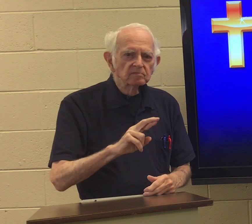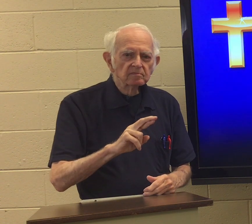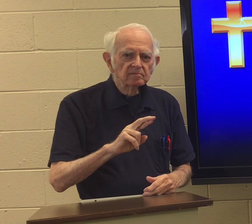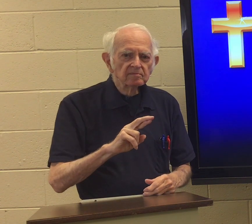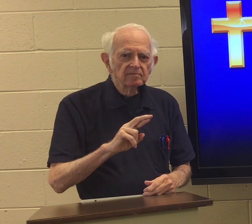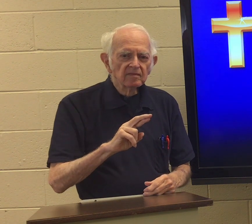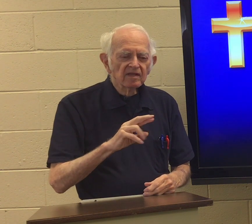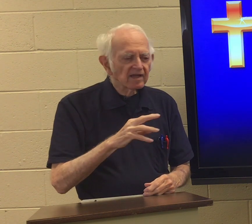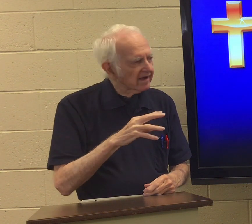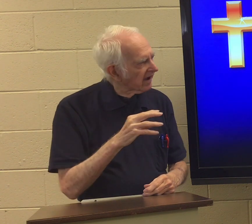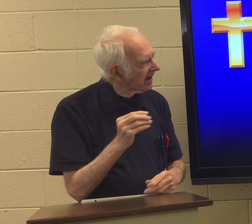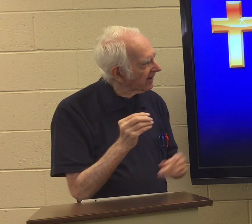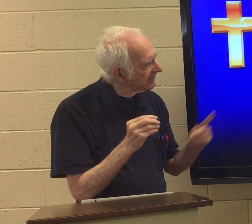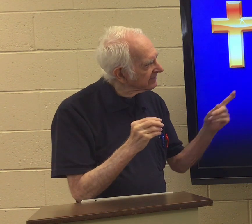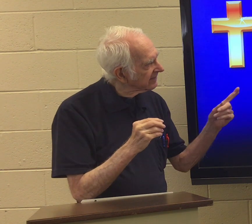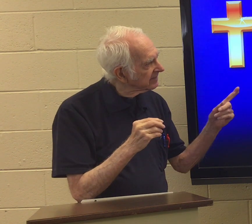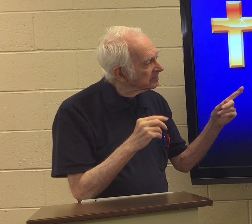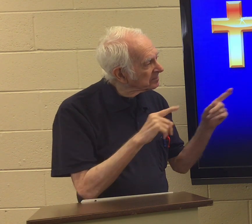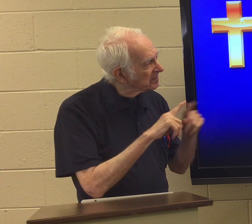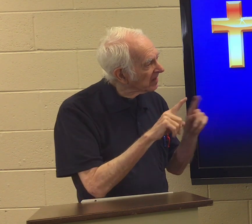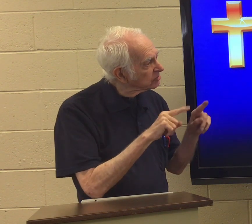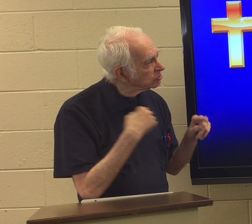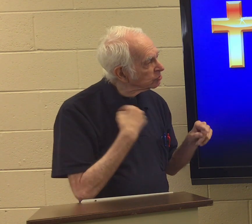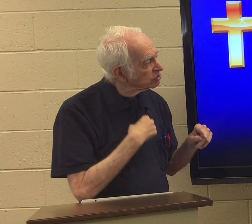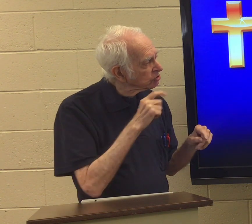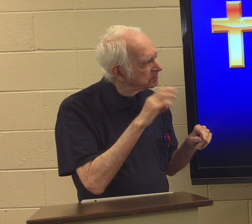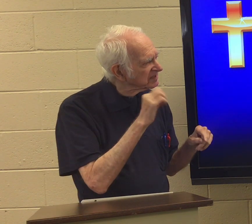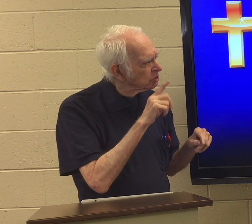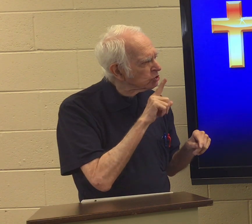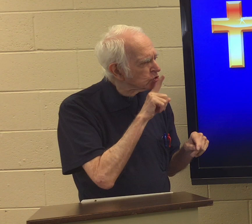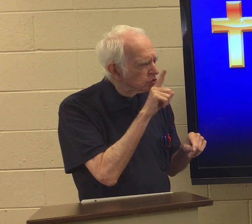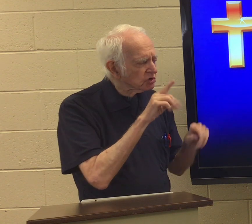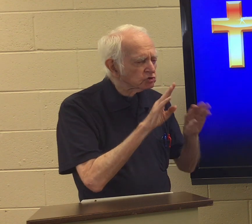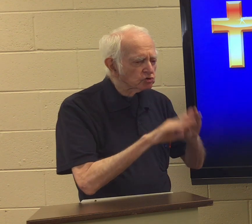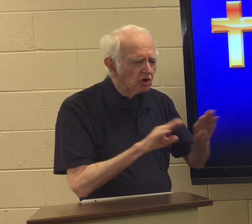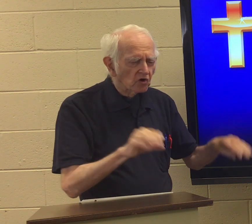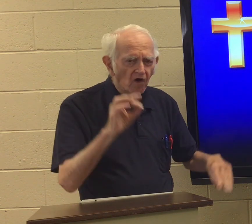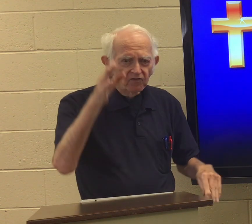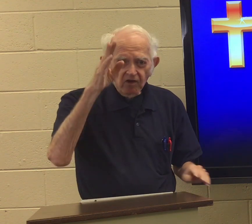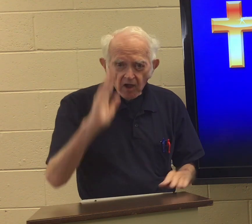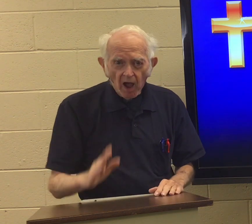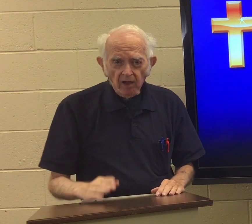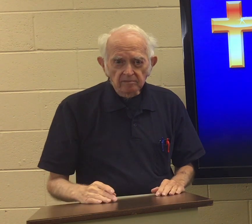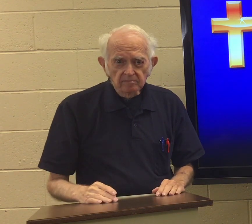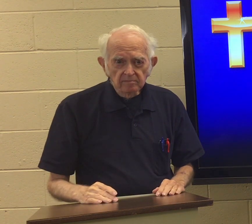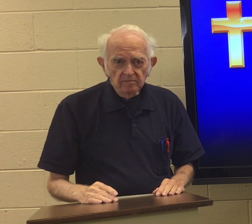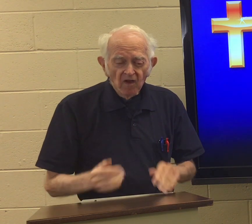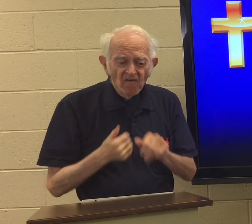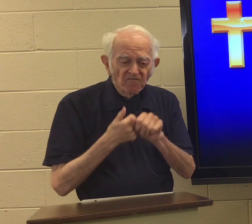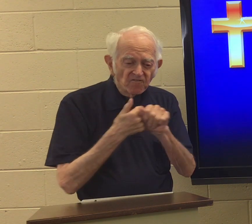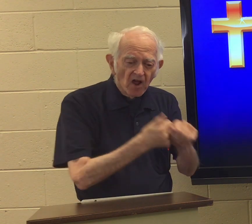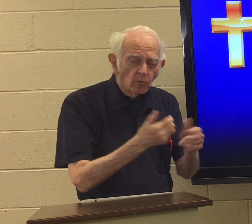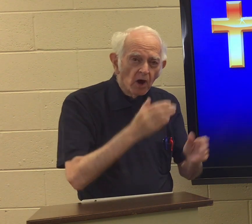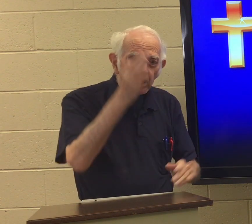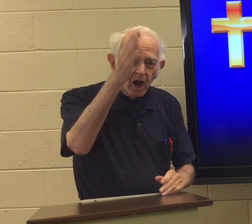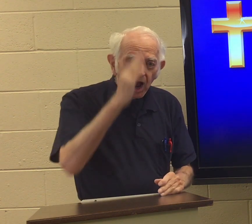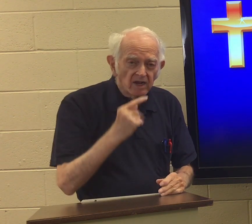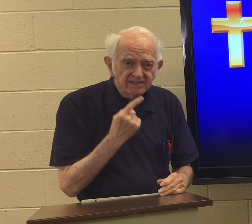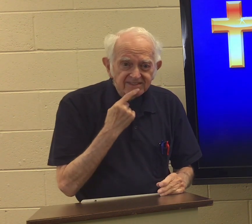religionists. But as true children of God. Follow what